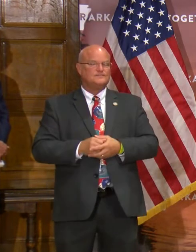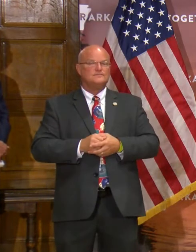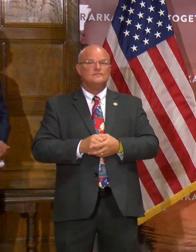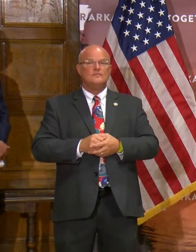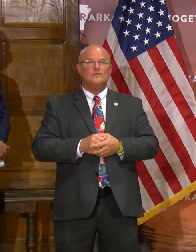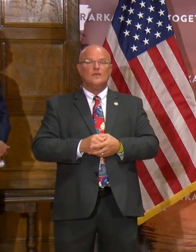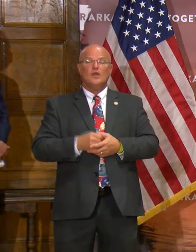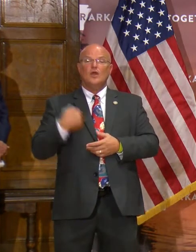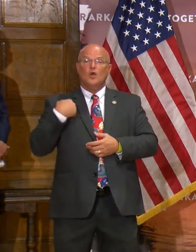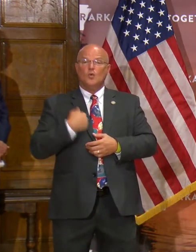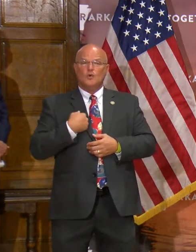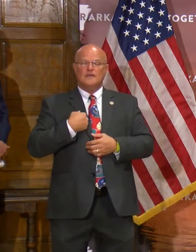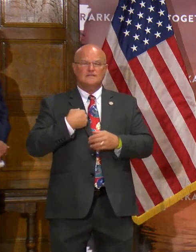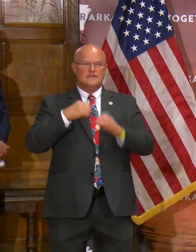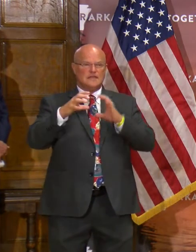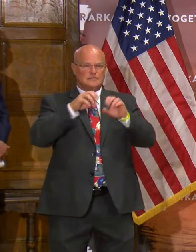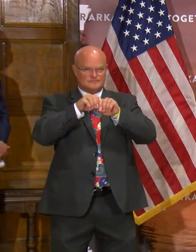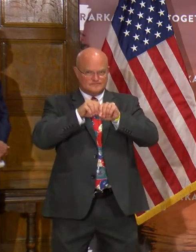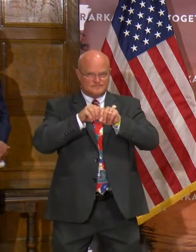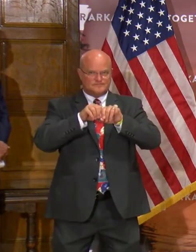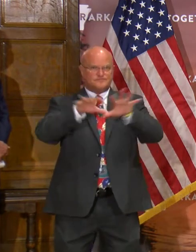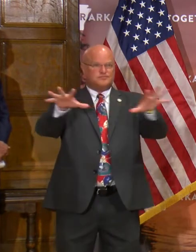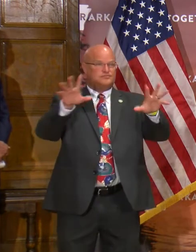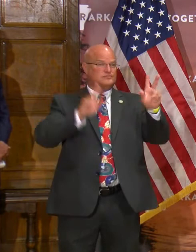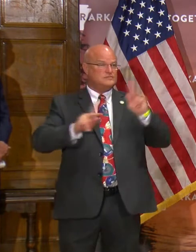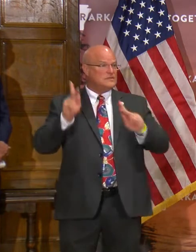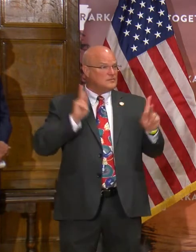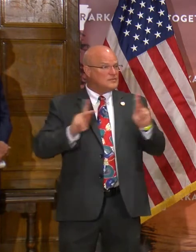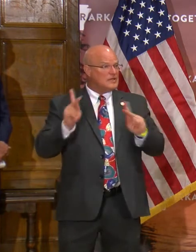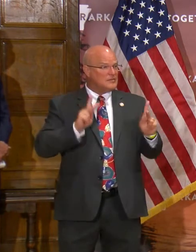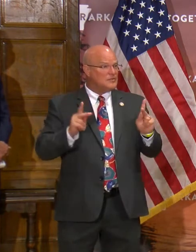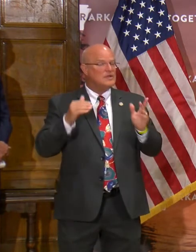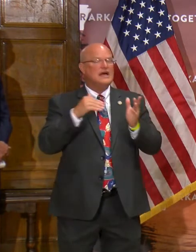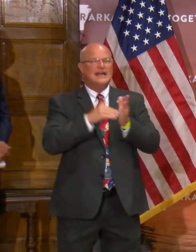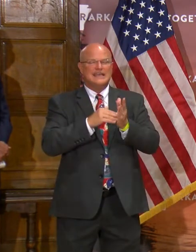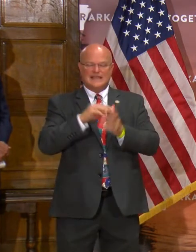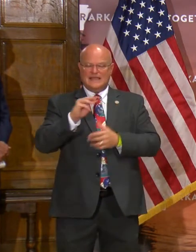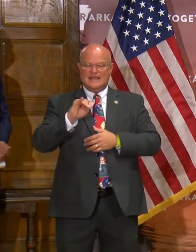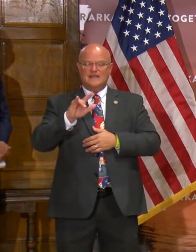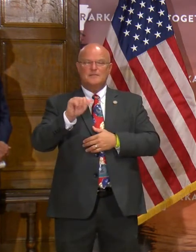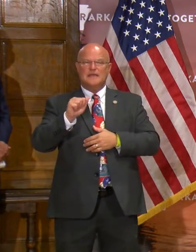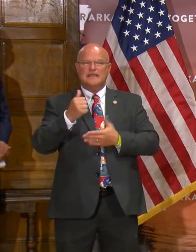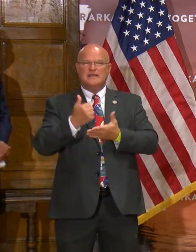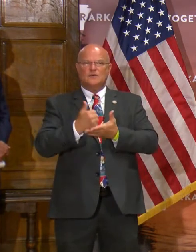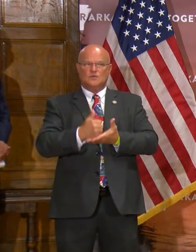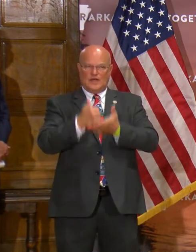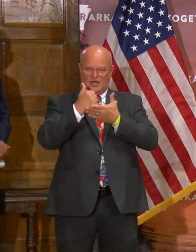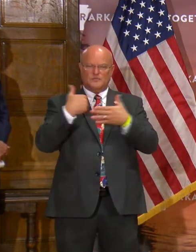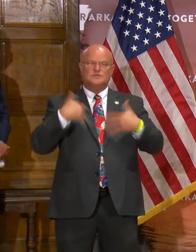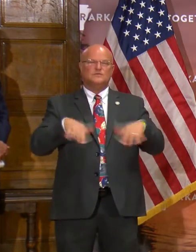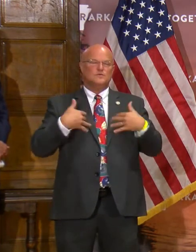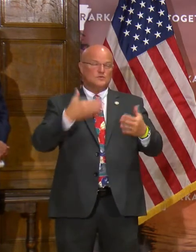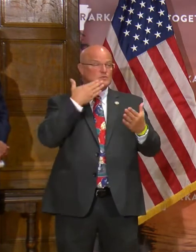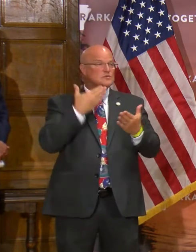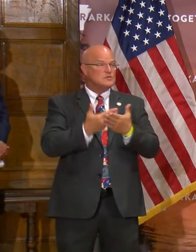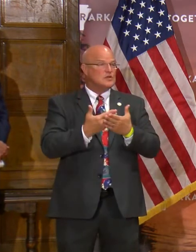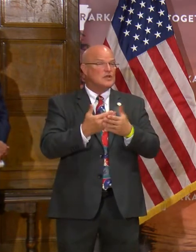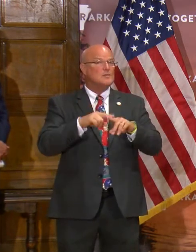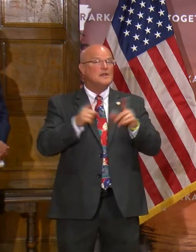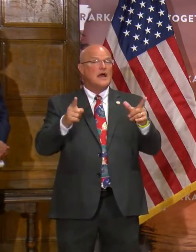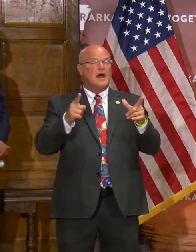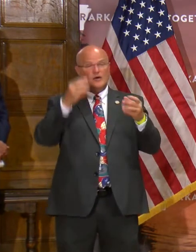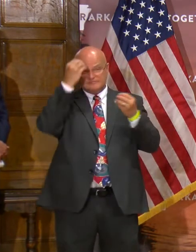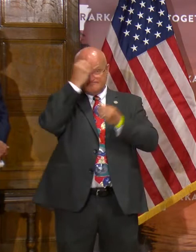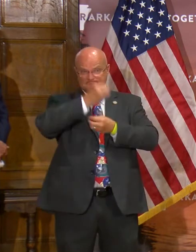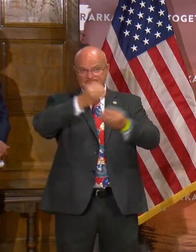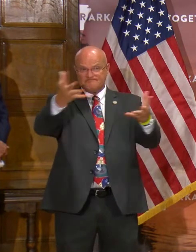We've sent communication out to all those individuals. Again, the media has done a good job to help us get that information out. But I want to share